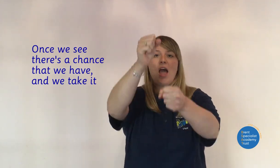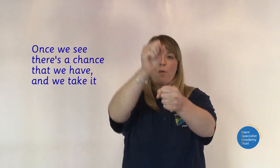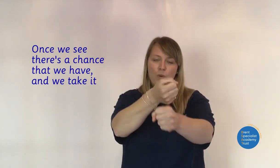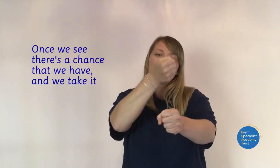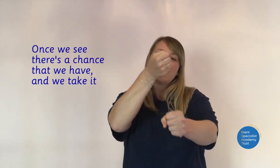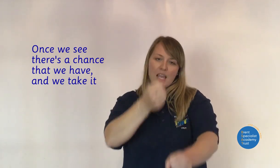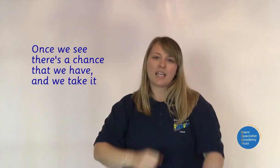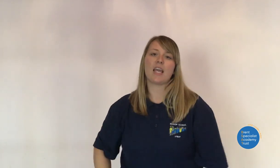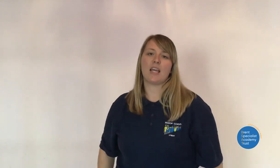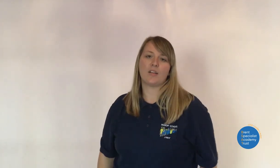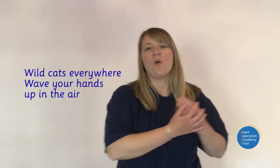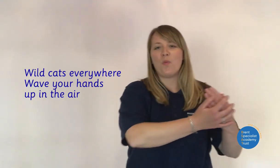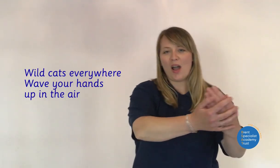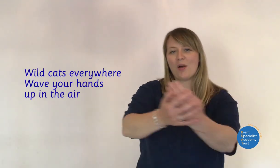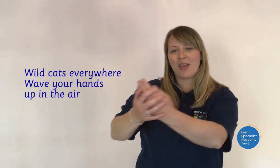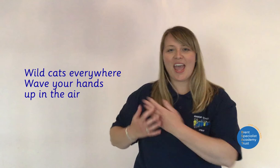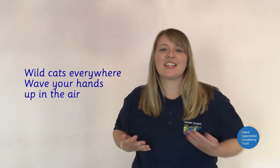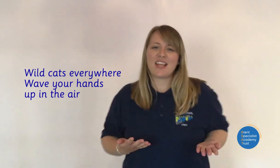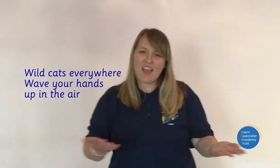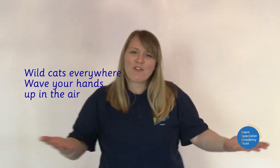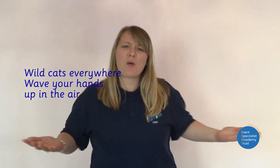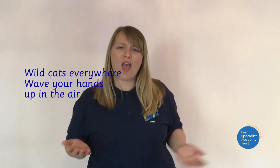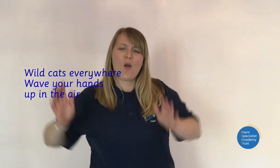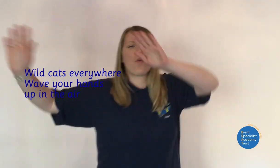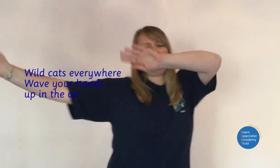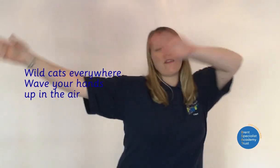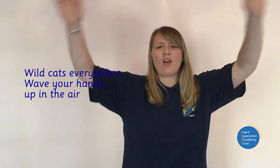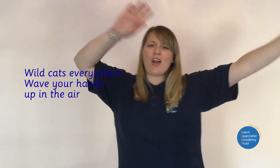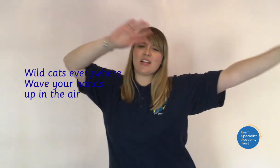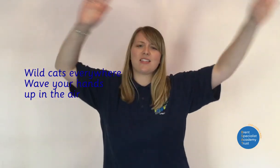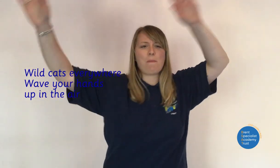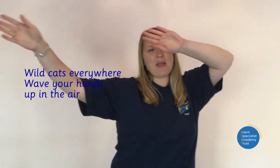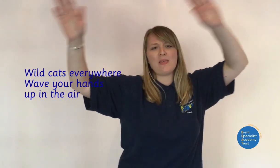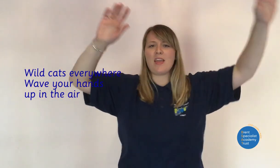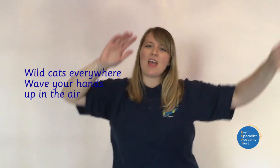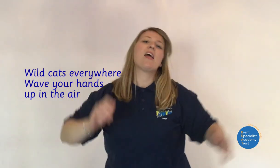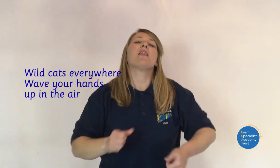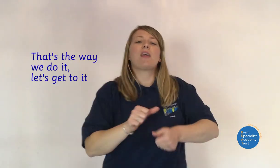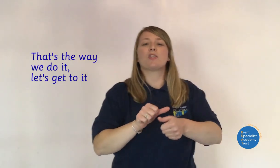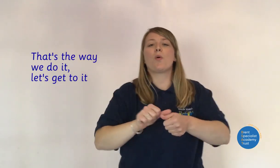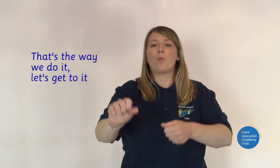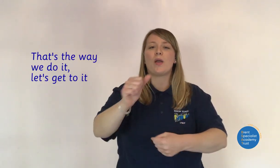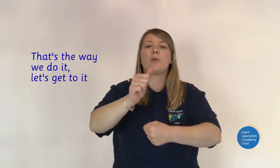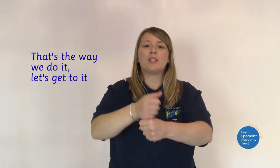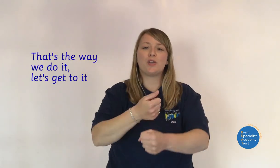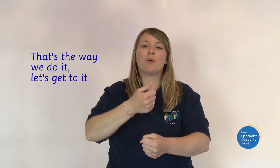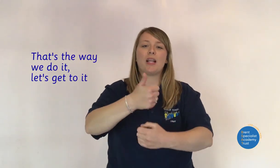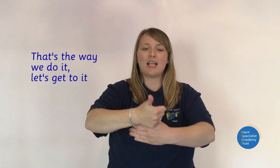And we take it Wildcat, everywhere Wave your hands up in the air That's the way we do it